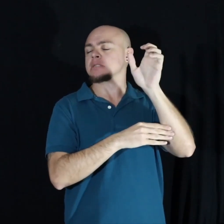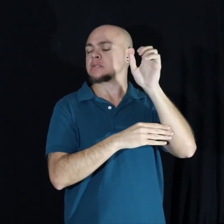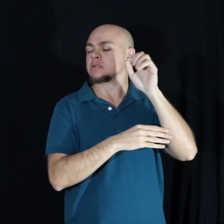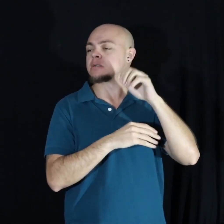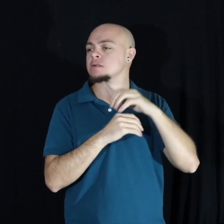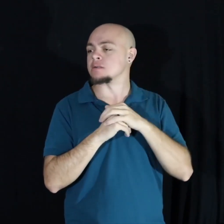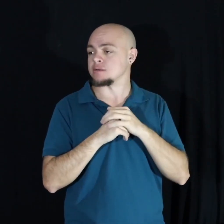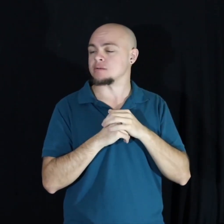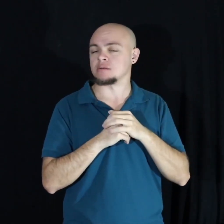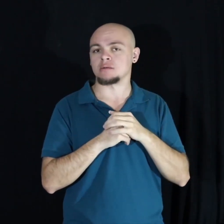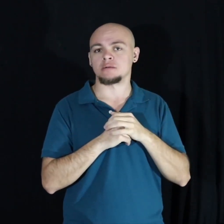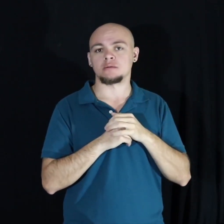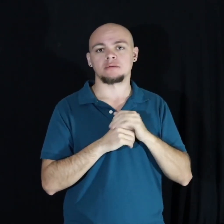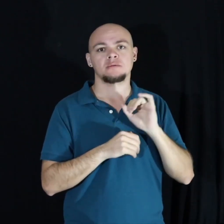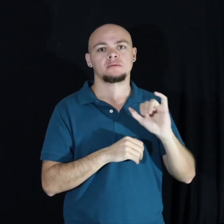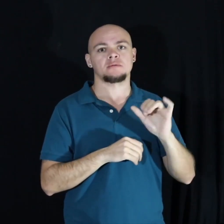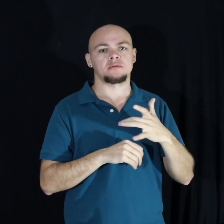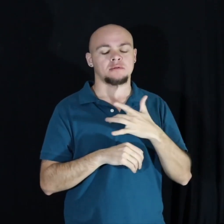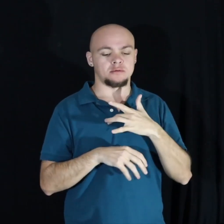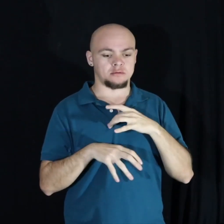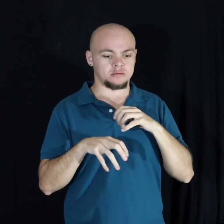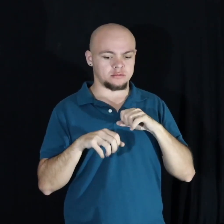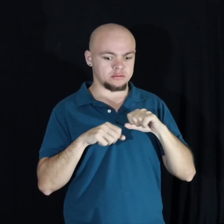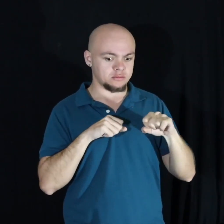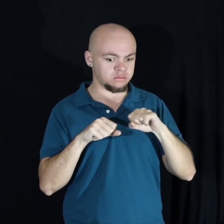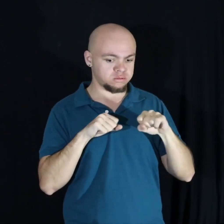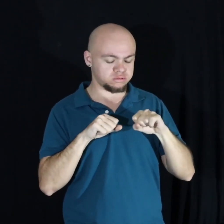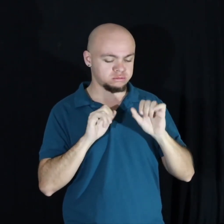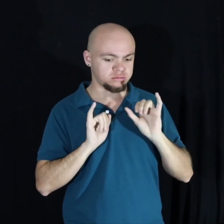Man, does that shake me up from the inside.